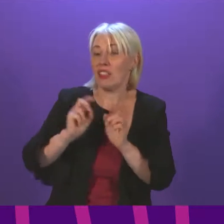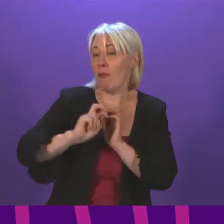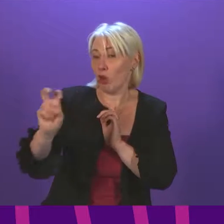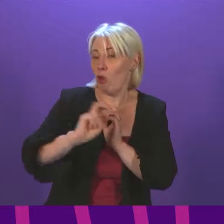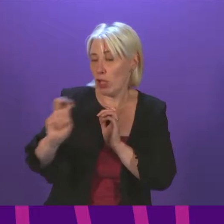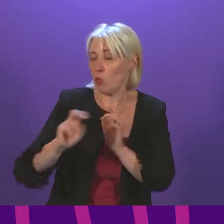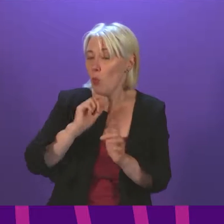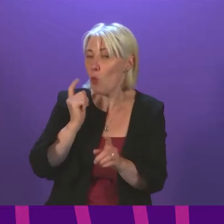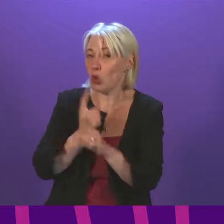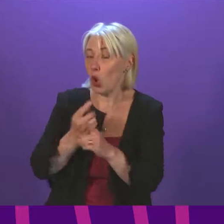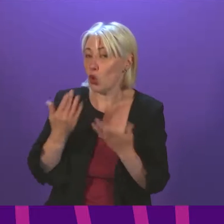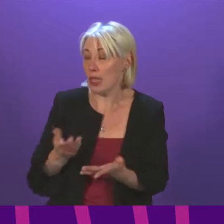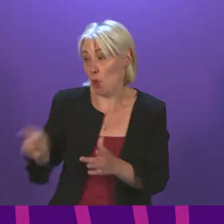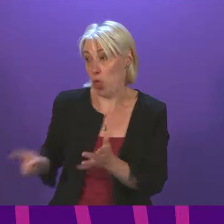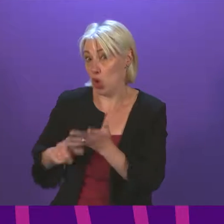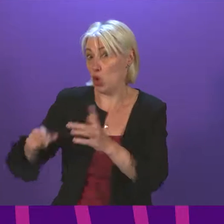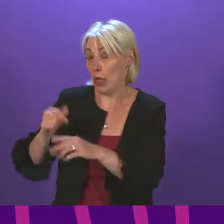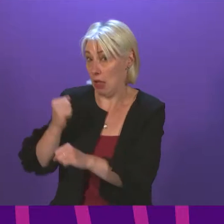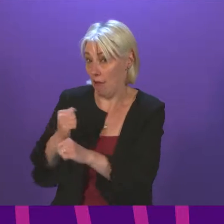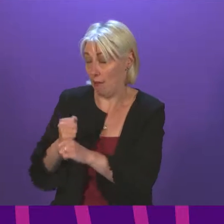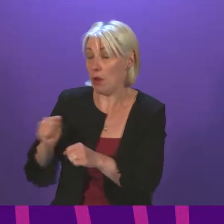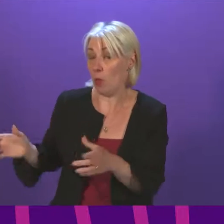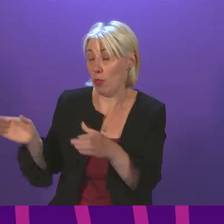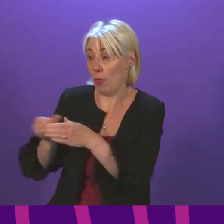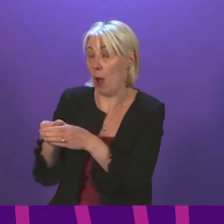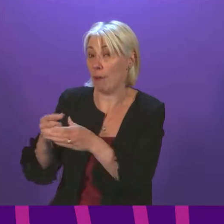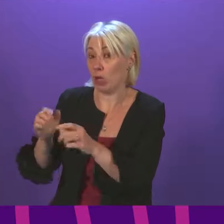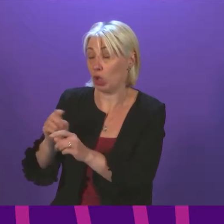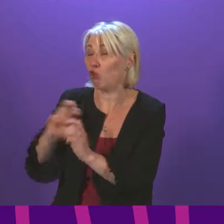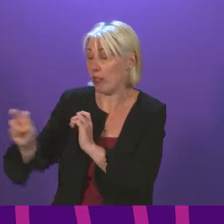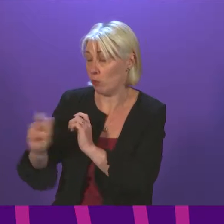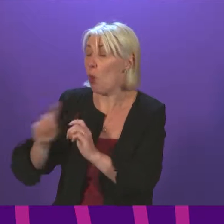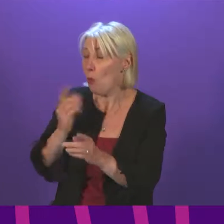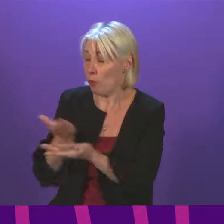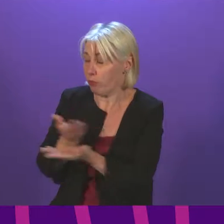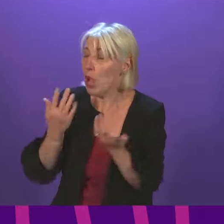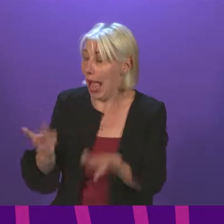Government's Parliamentary Under-Secretary of State at the Department of Transport. Siobhan Brown.